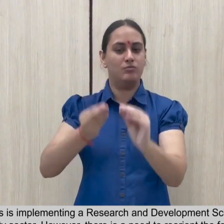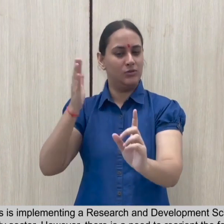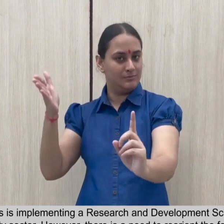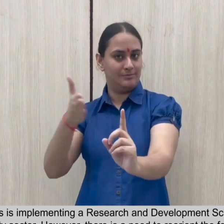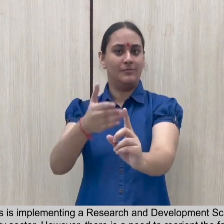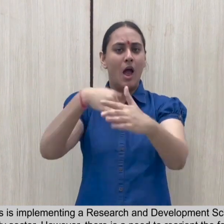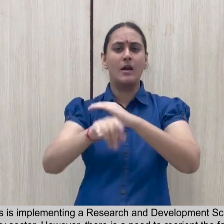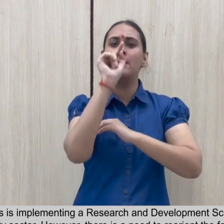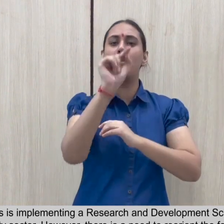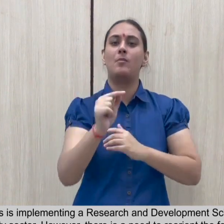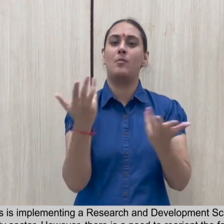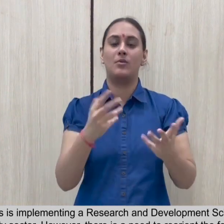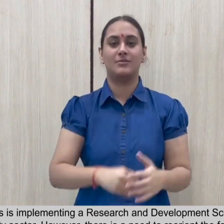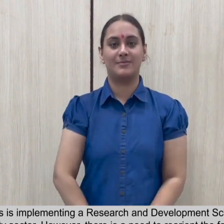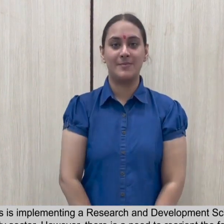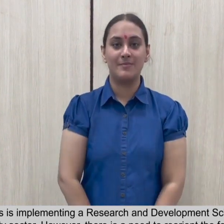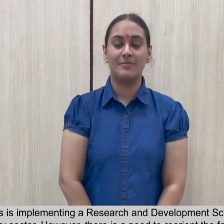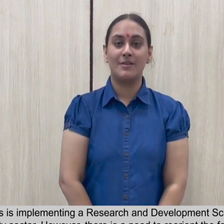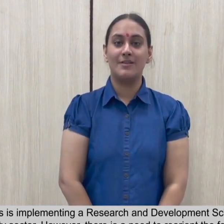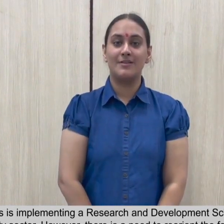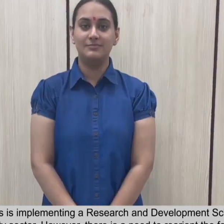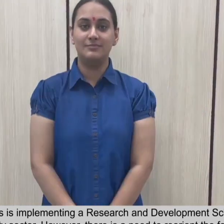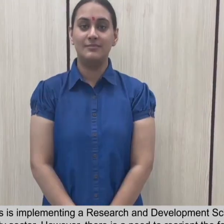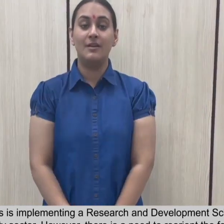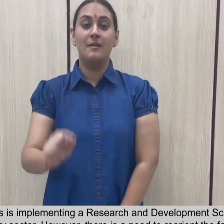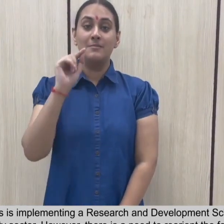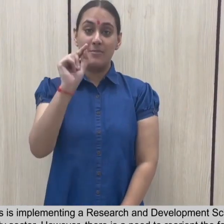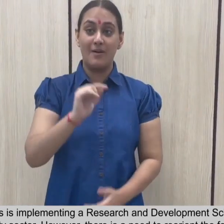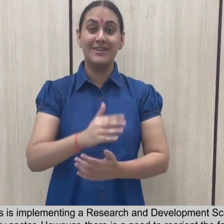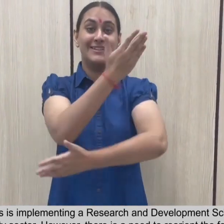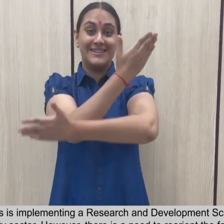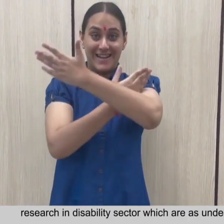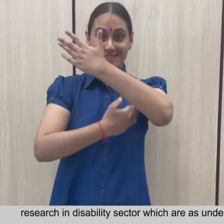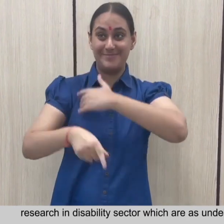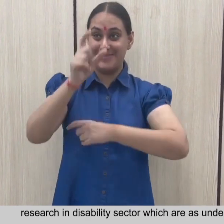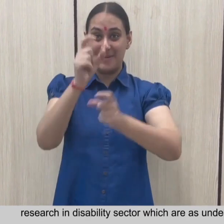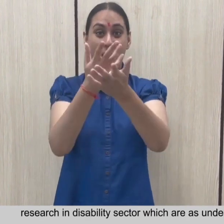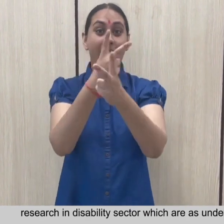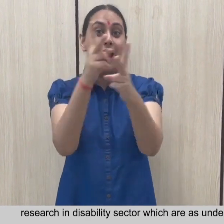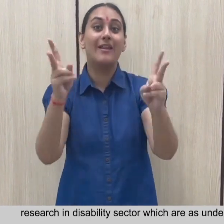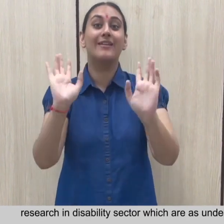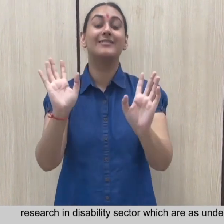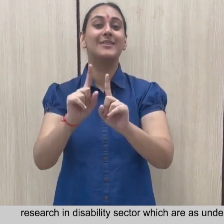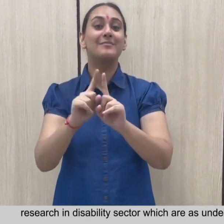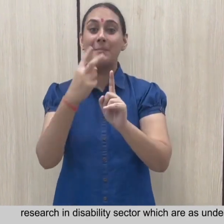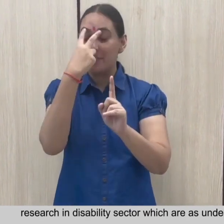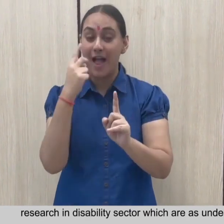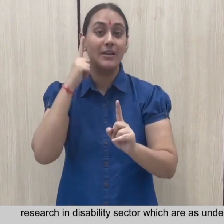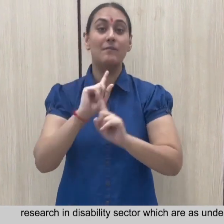in disability sector. However, there is need to reorient the focus towards certain areas of research in disability sector which are as under.